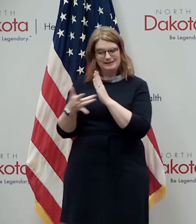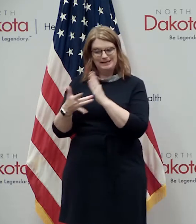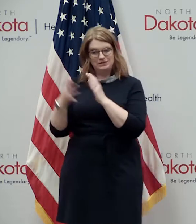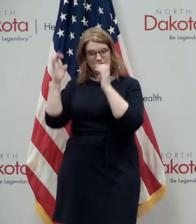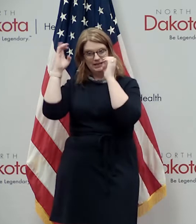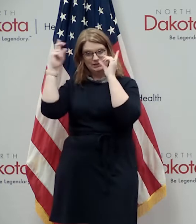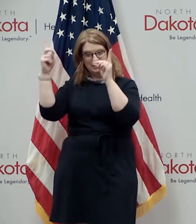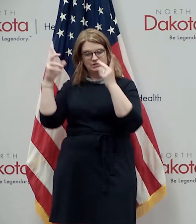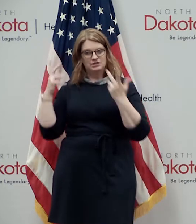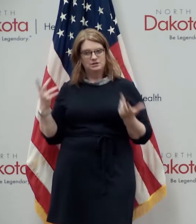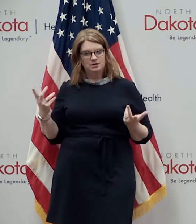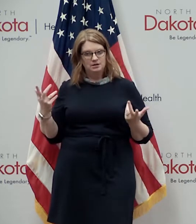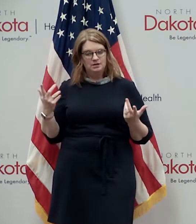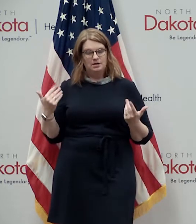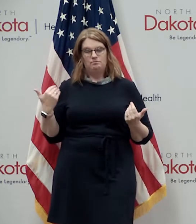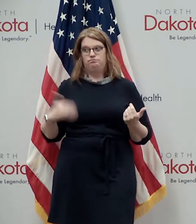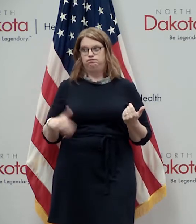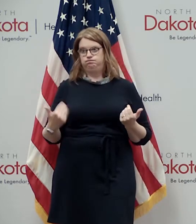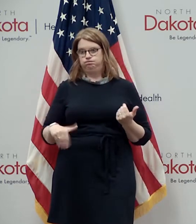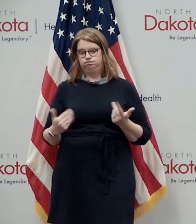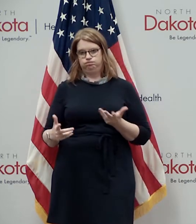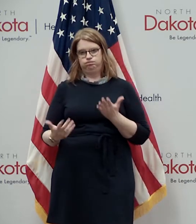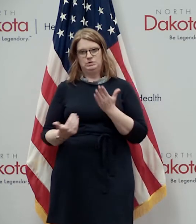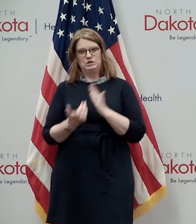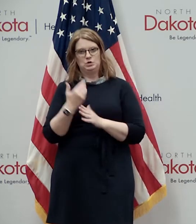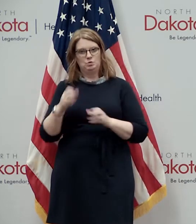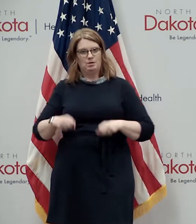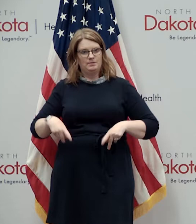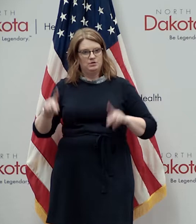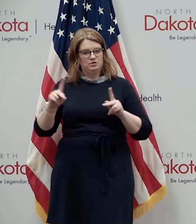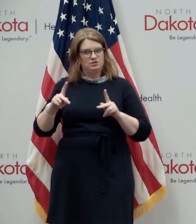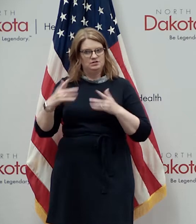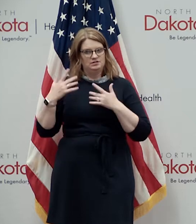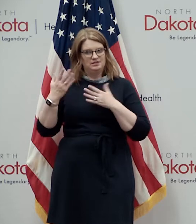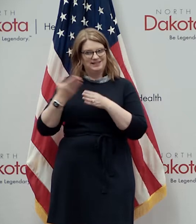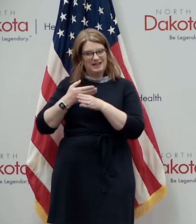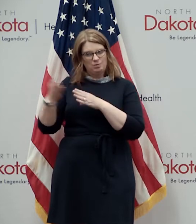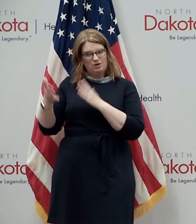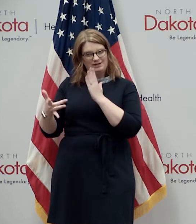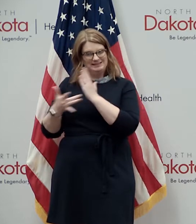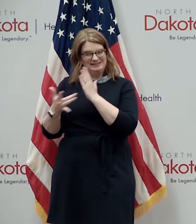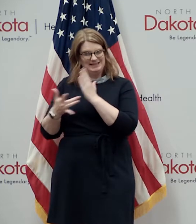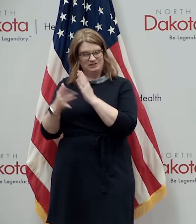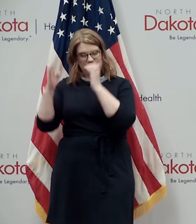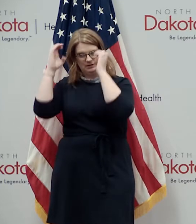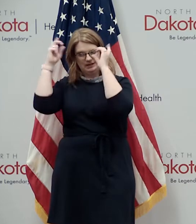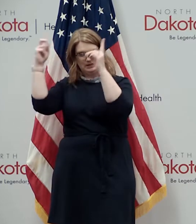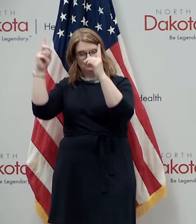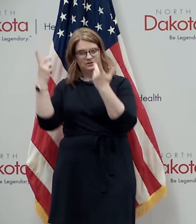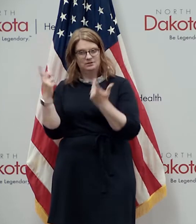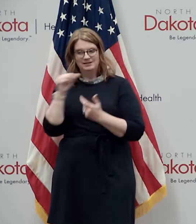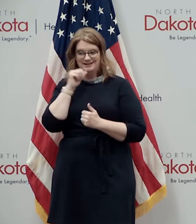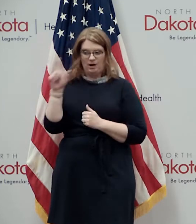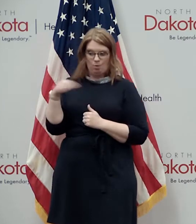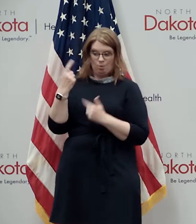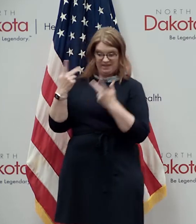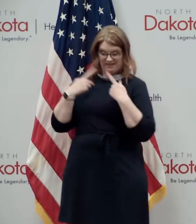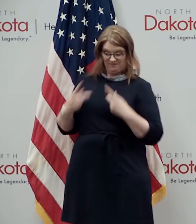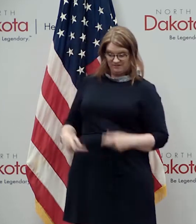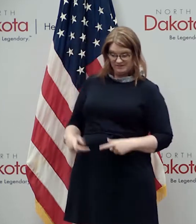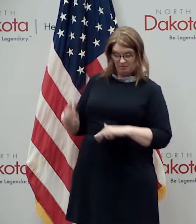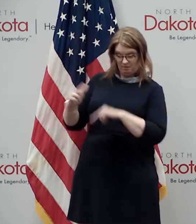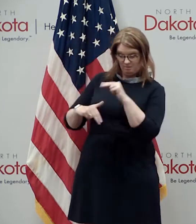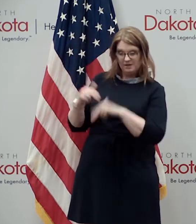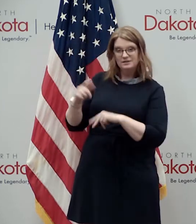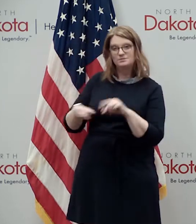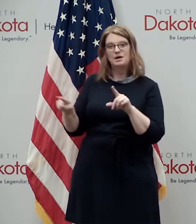and there's so many new opportunities to expand career and technical education again beyond the physical buildings and do some of that online